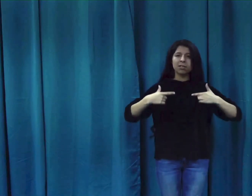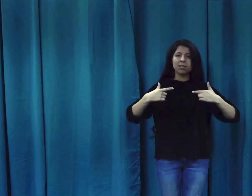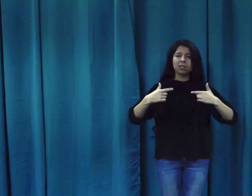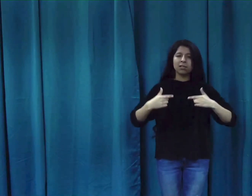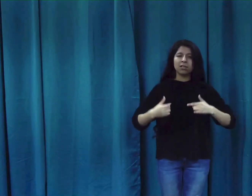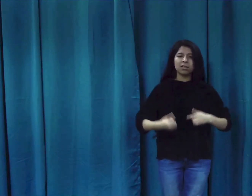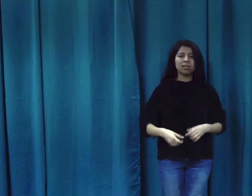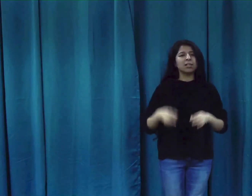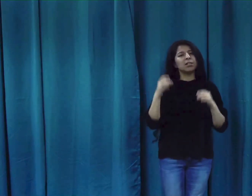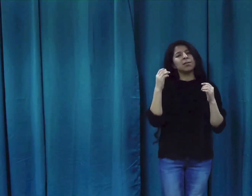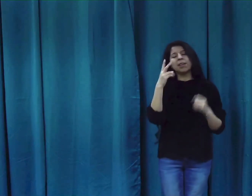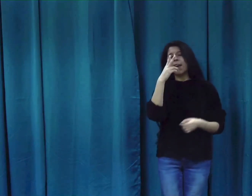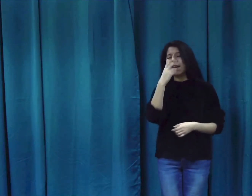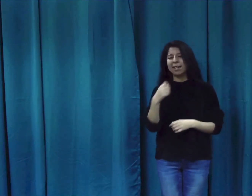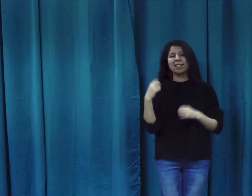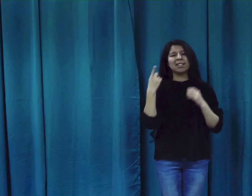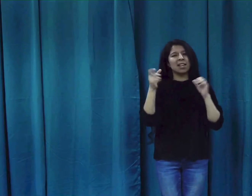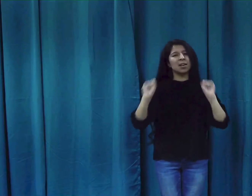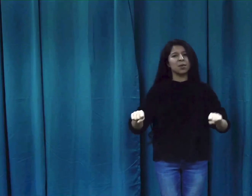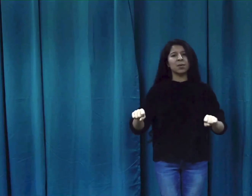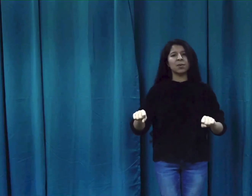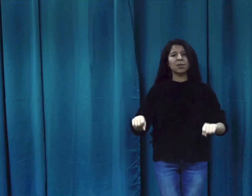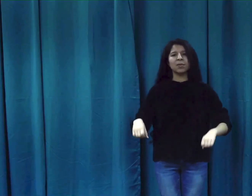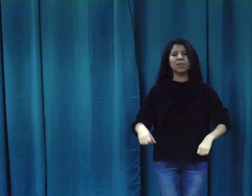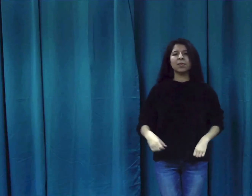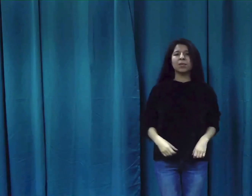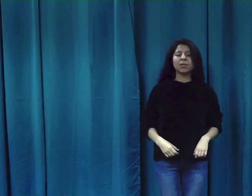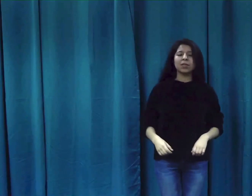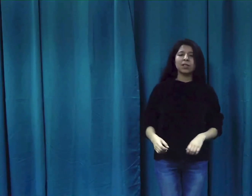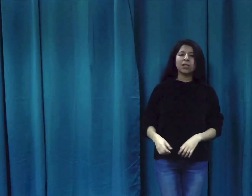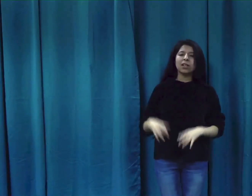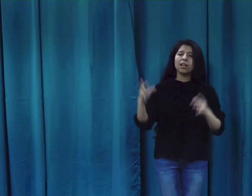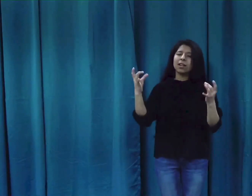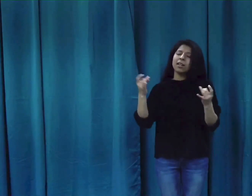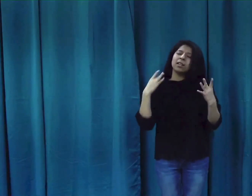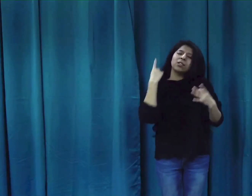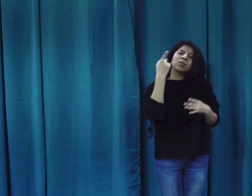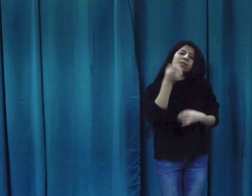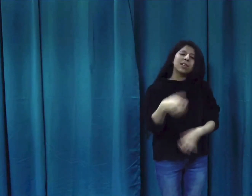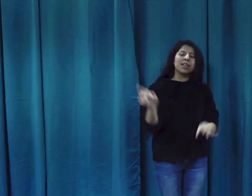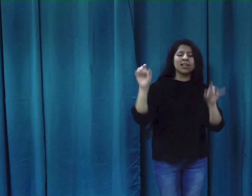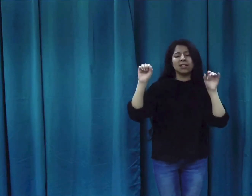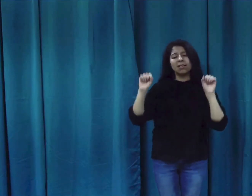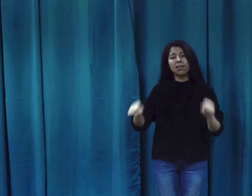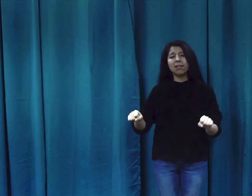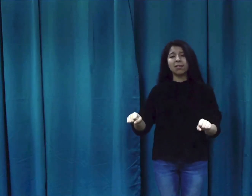So you can doubt, and you can hate